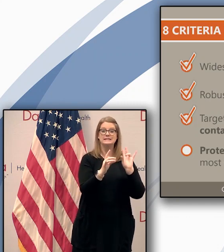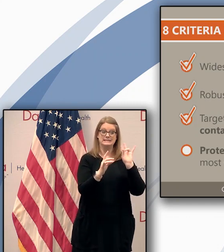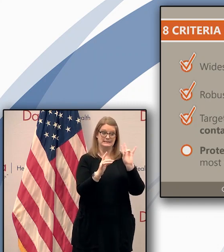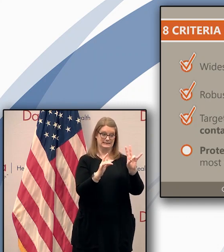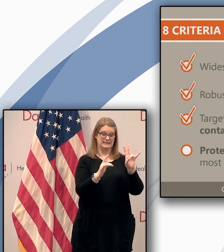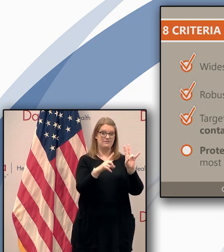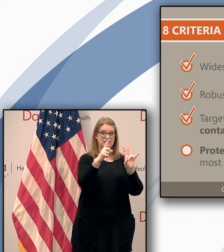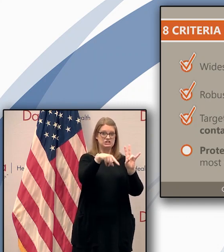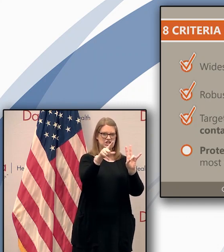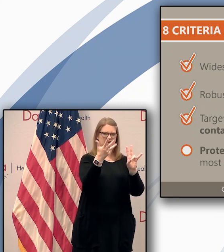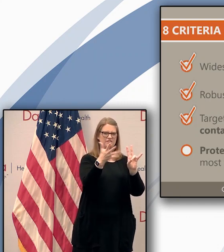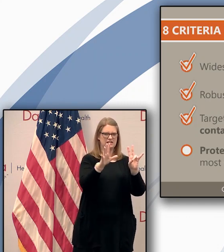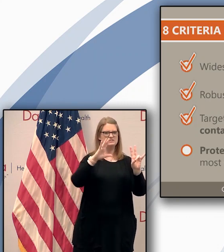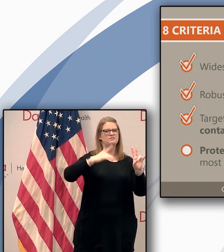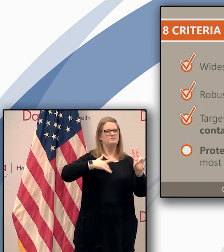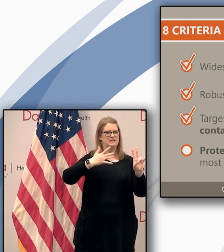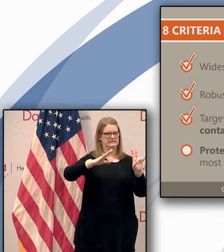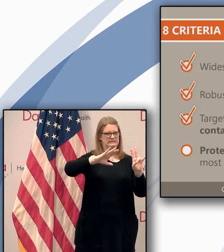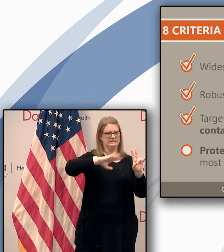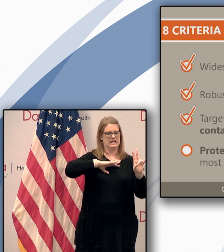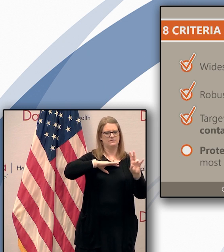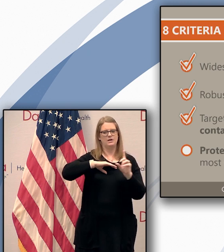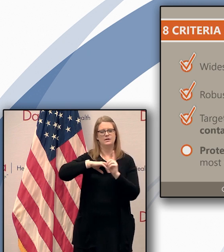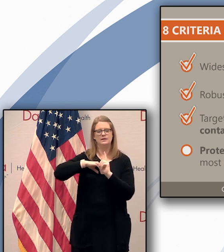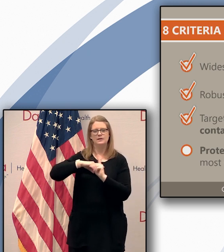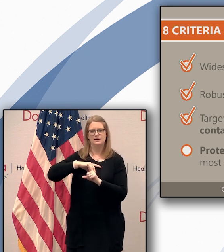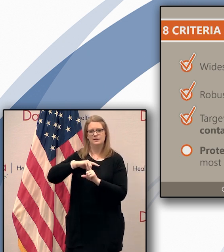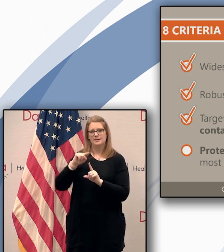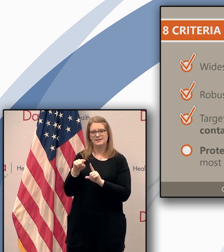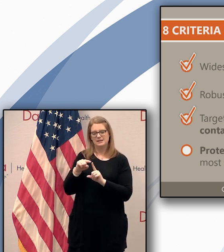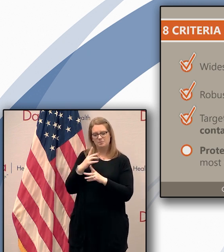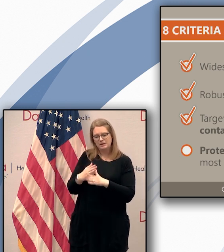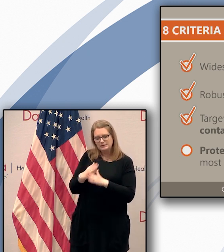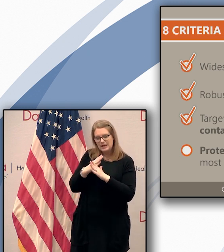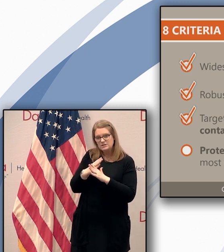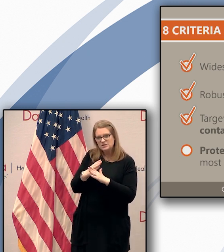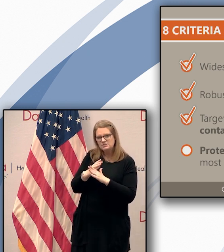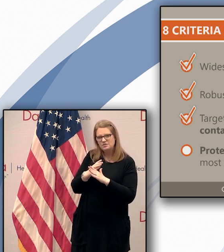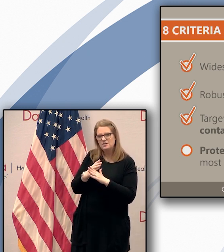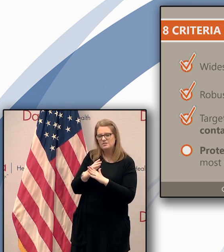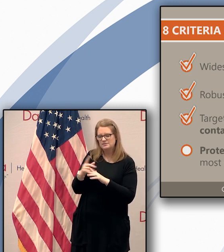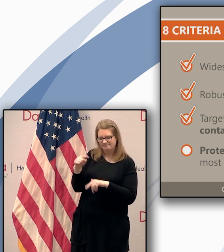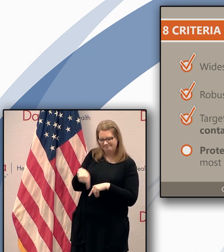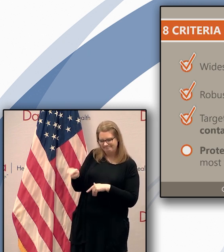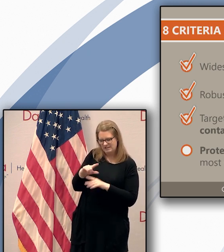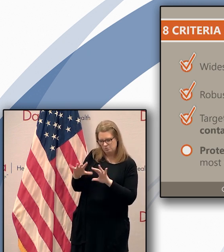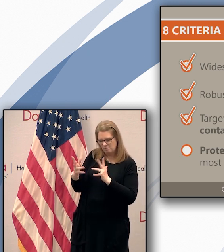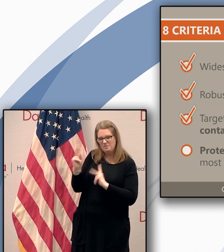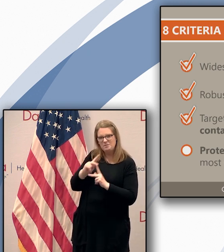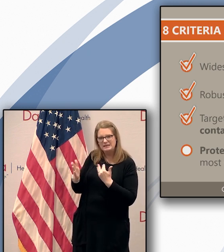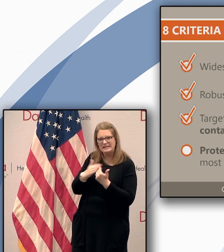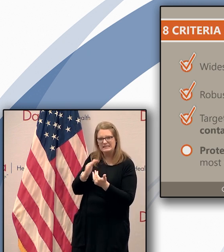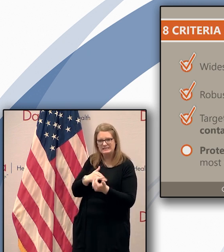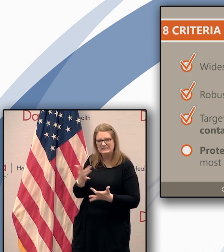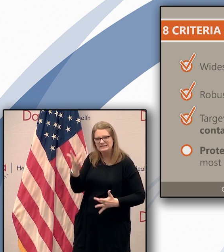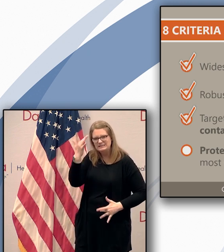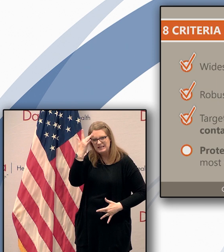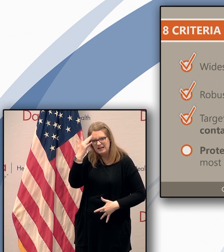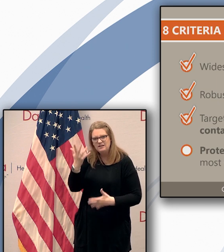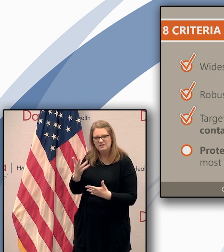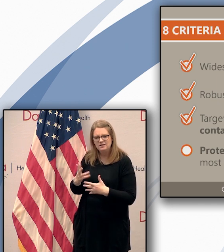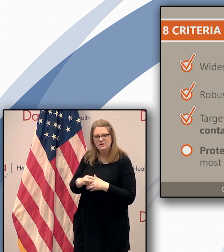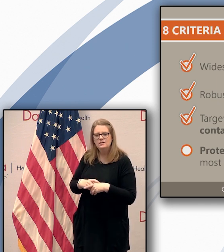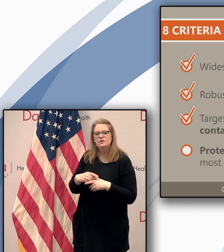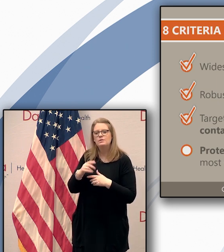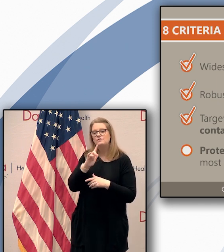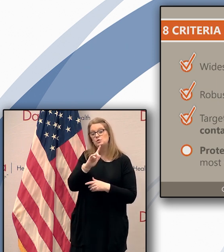one that we don't relates to protections for the most vulnerable one of the most important ones currently we've got 27 long-term